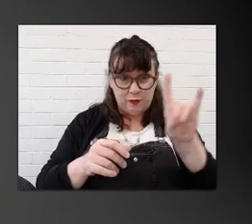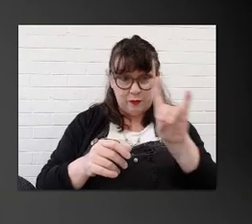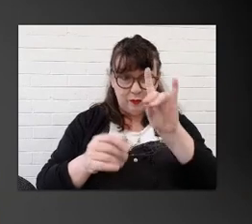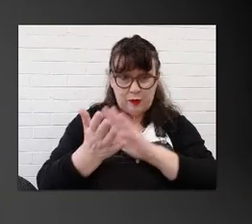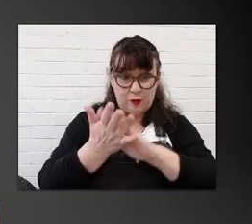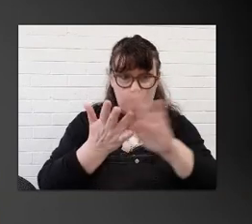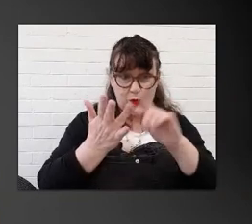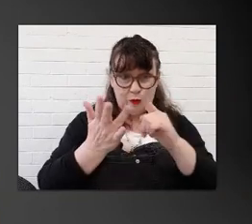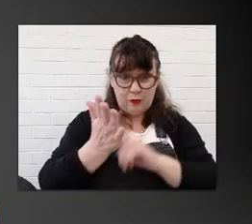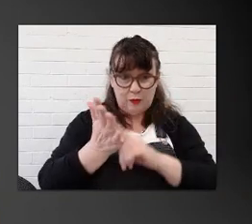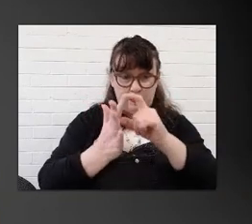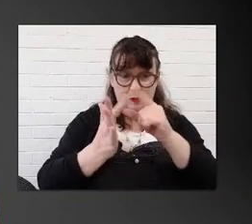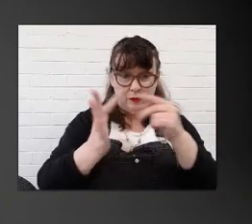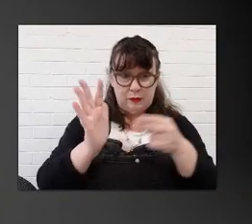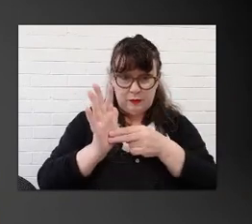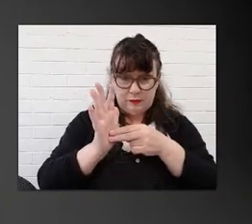Holden.